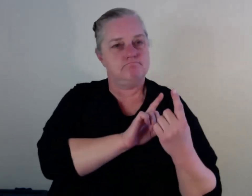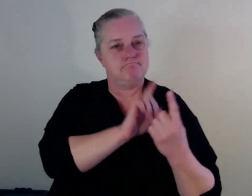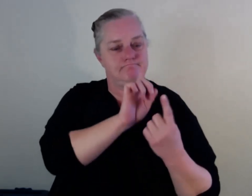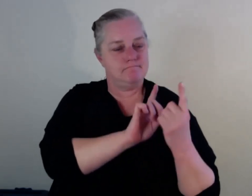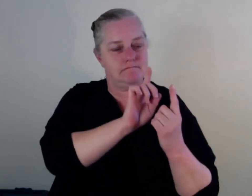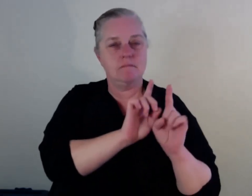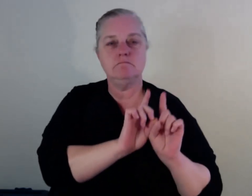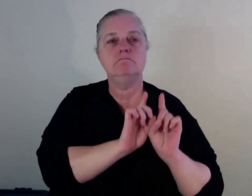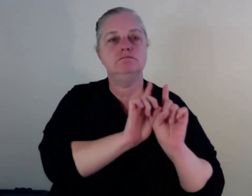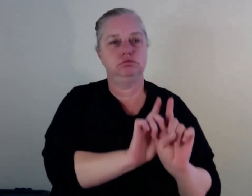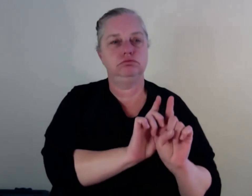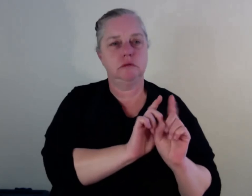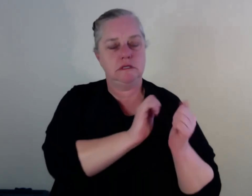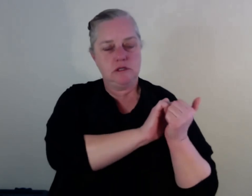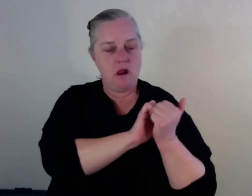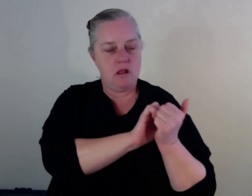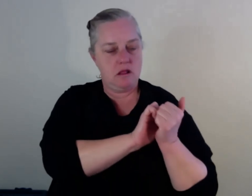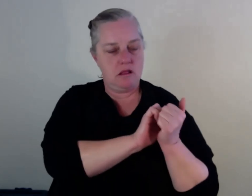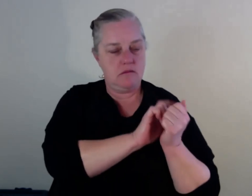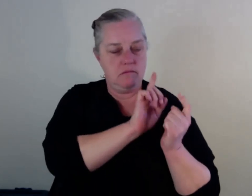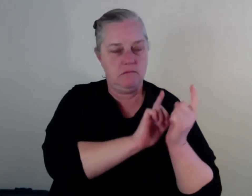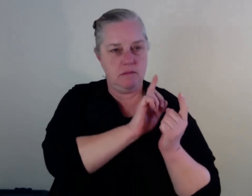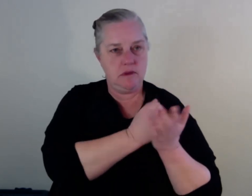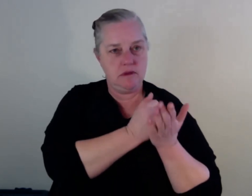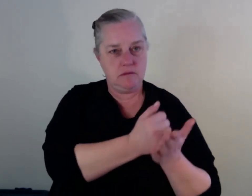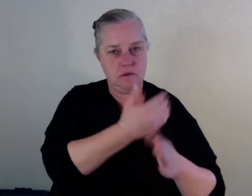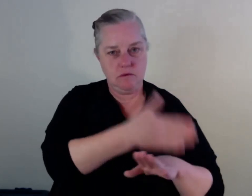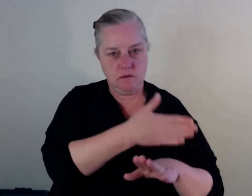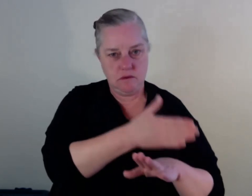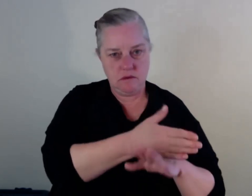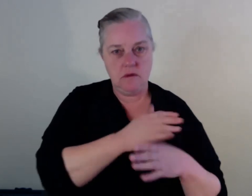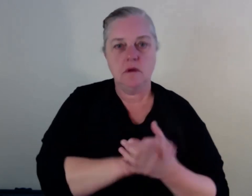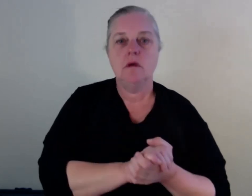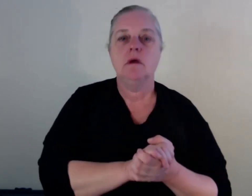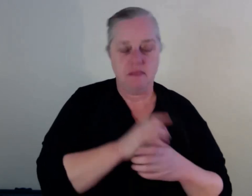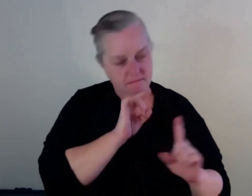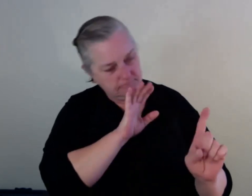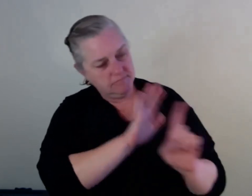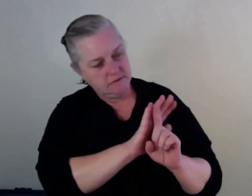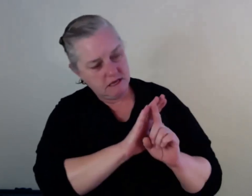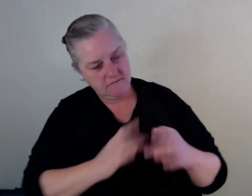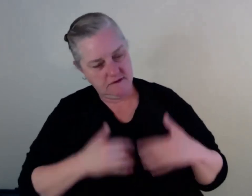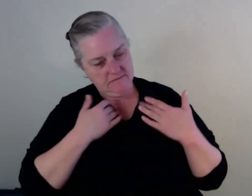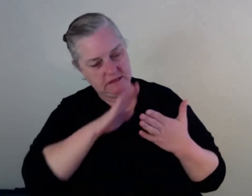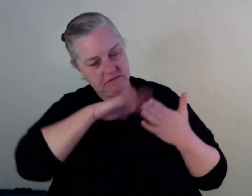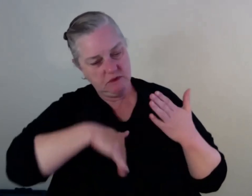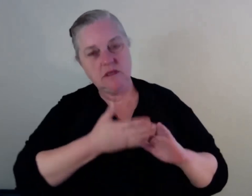lived experience, has navigated the system, it's quite beneficial to someone turning up on their first day